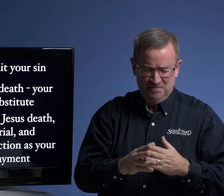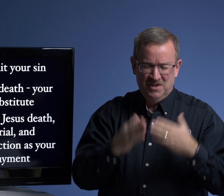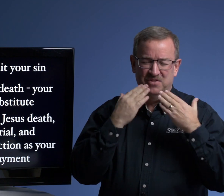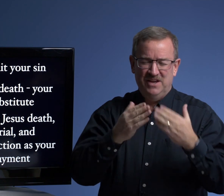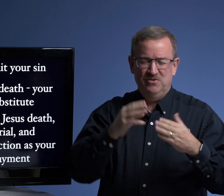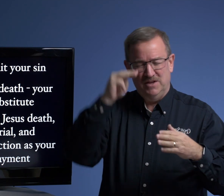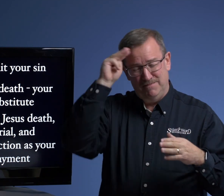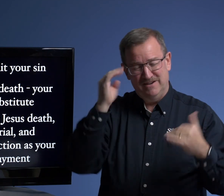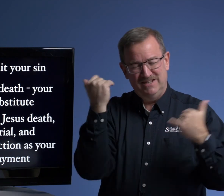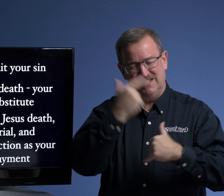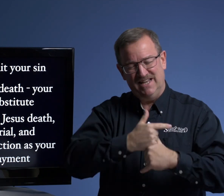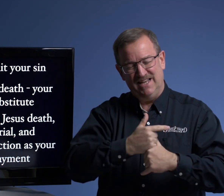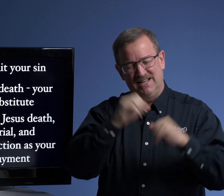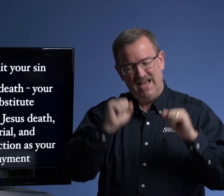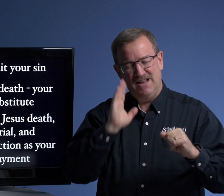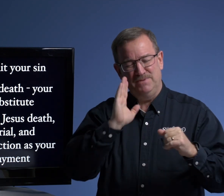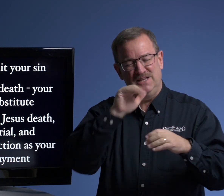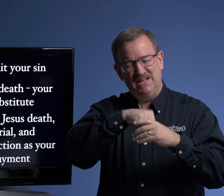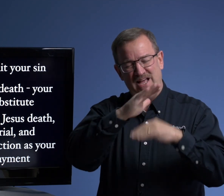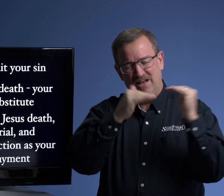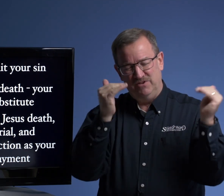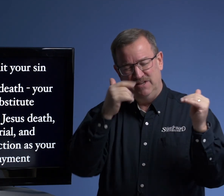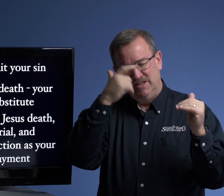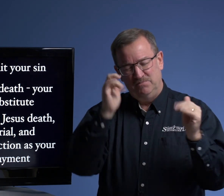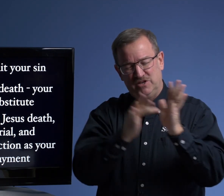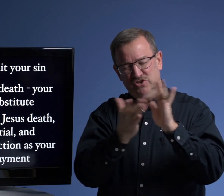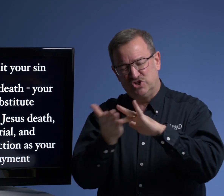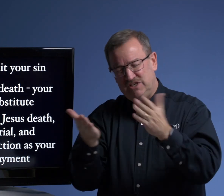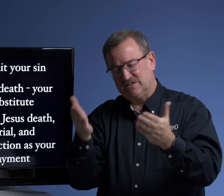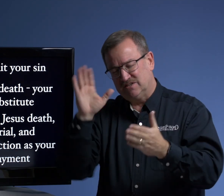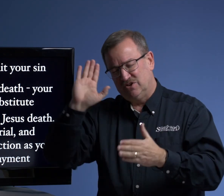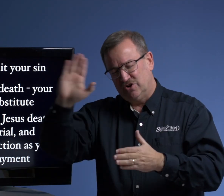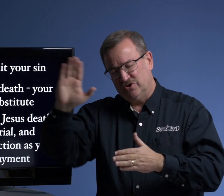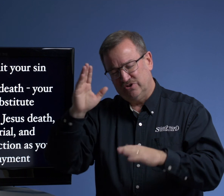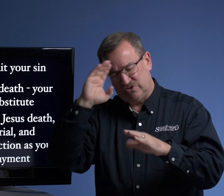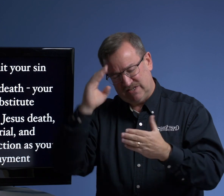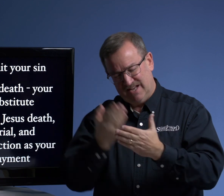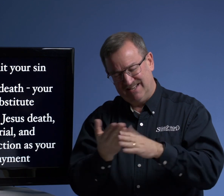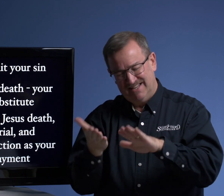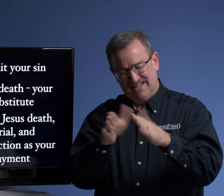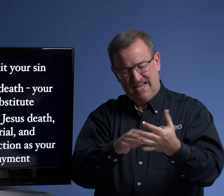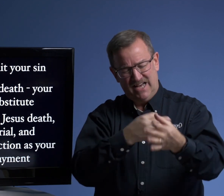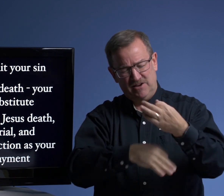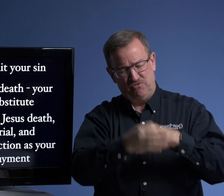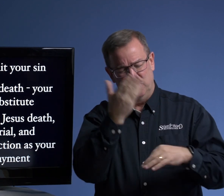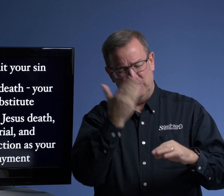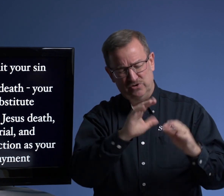Thank you that Mary today can be in heaven because Jesus, her son, died for her